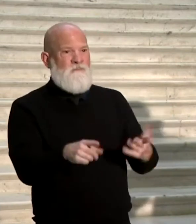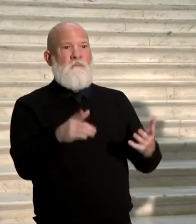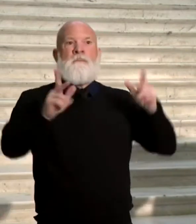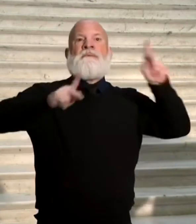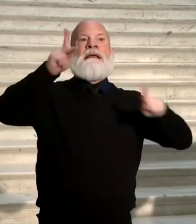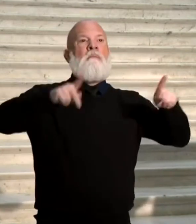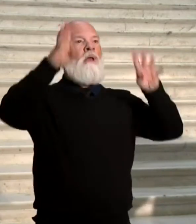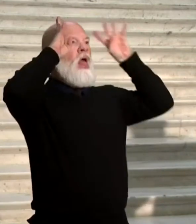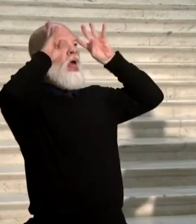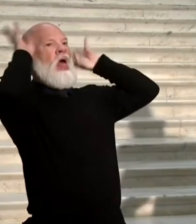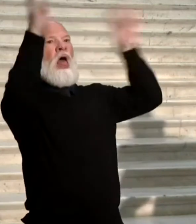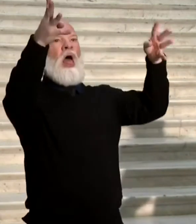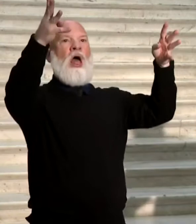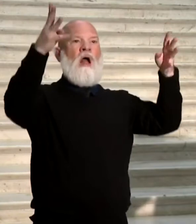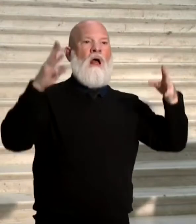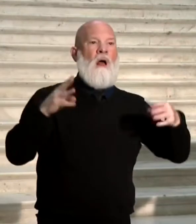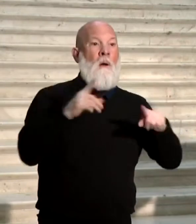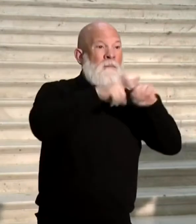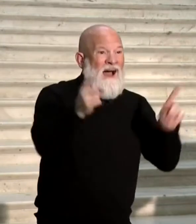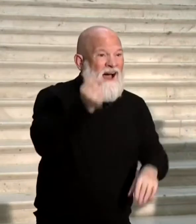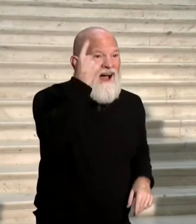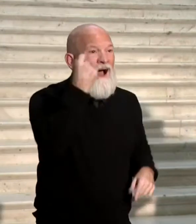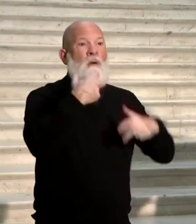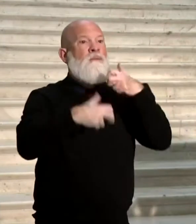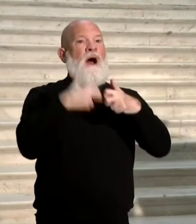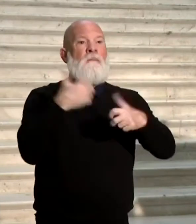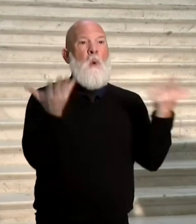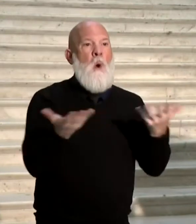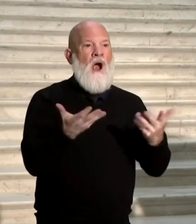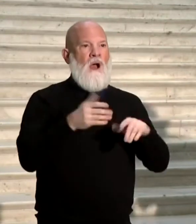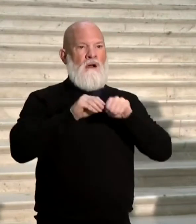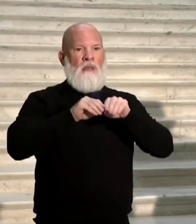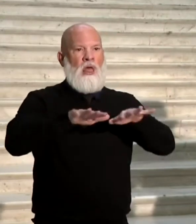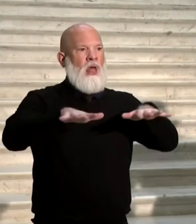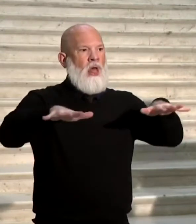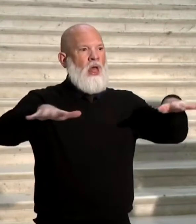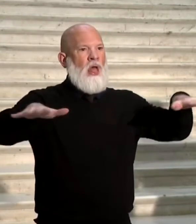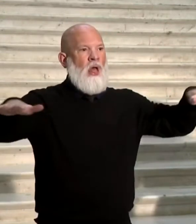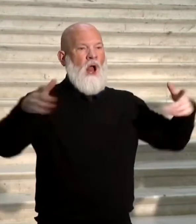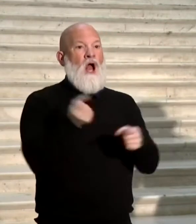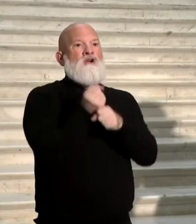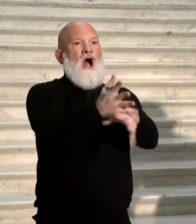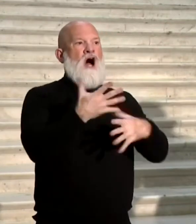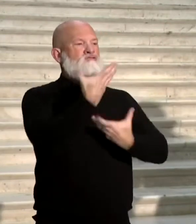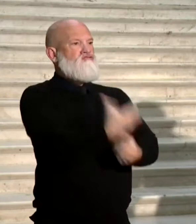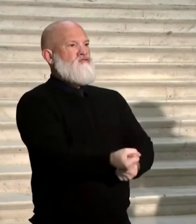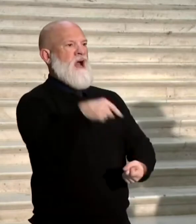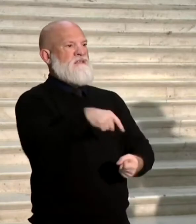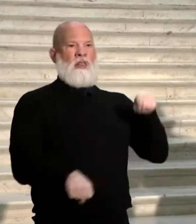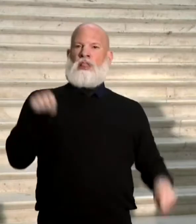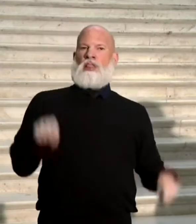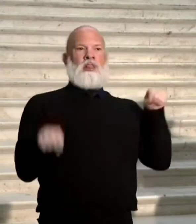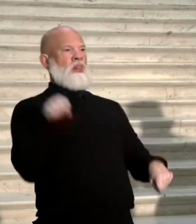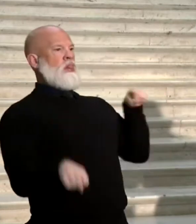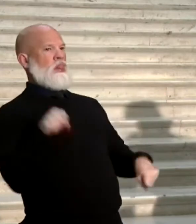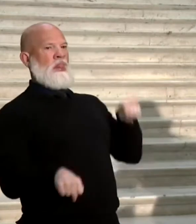again, undermine people's faith in the system. Let's see. Oh yeah, this is another one that came over the weekend from the